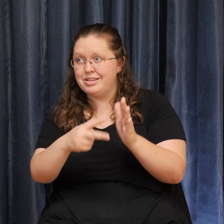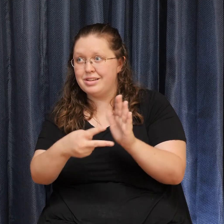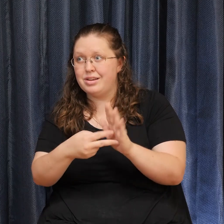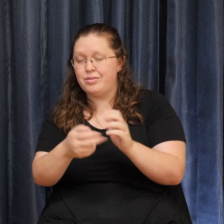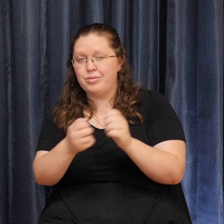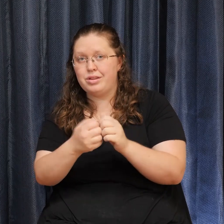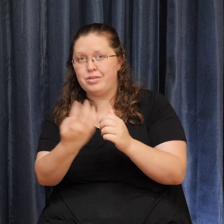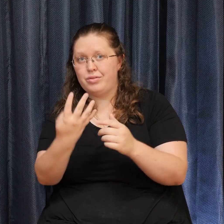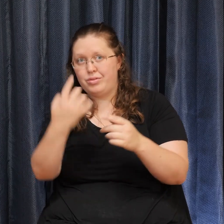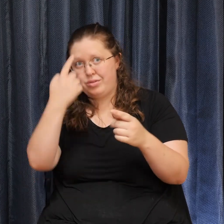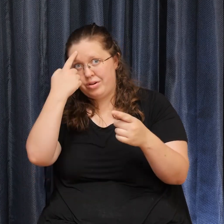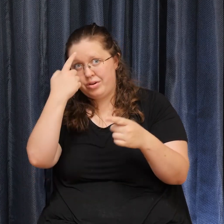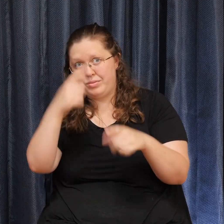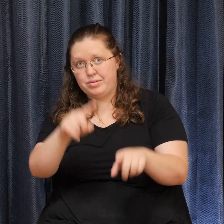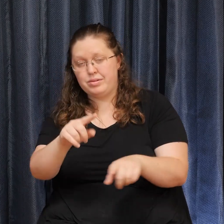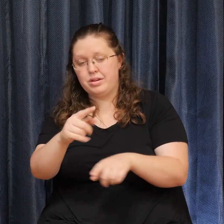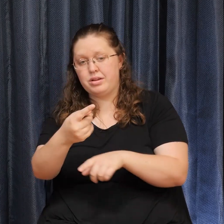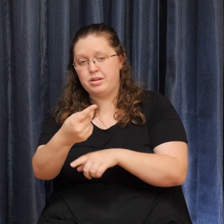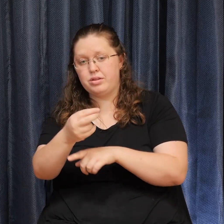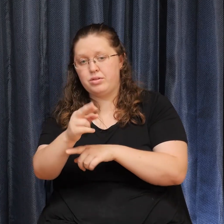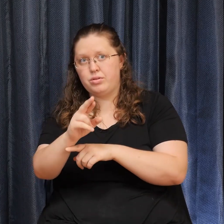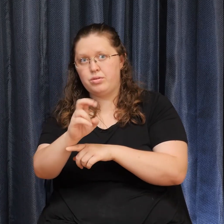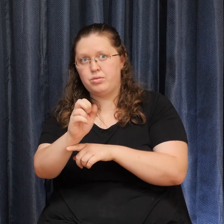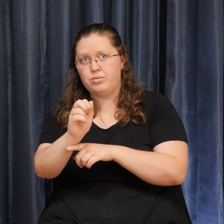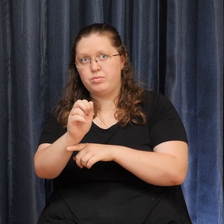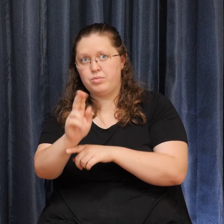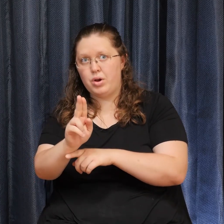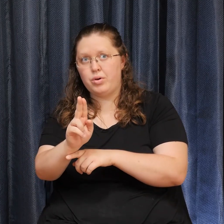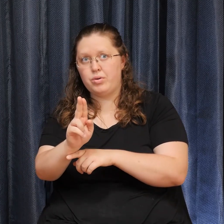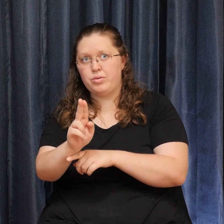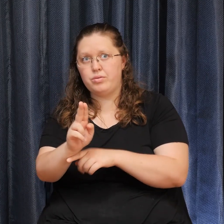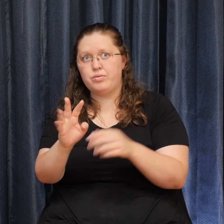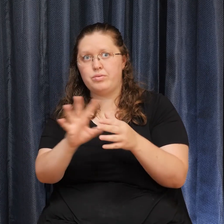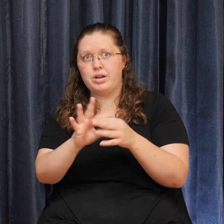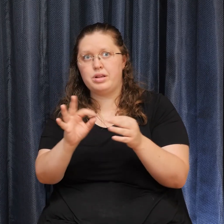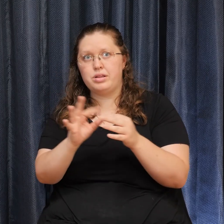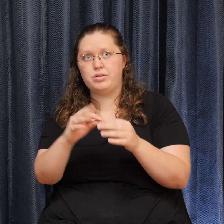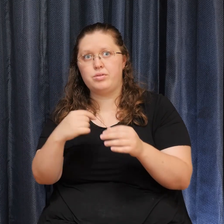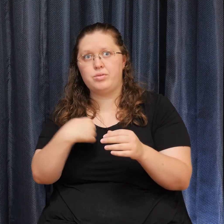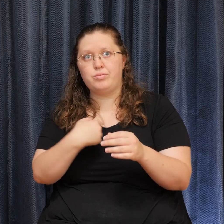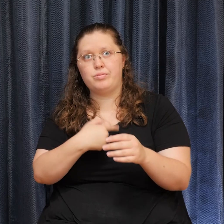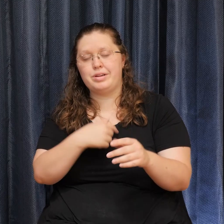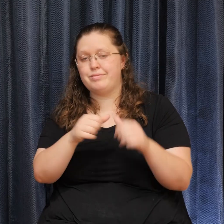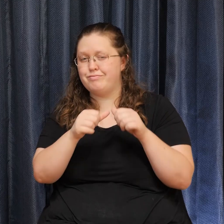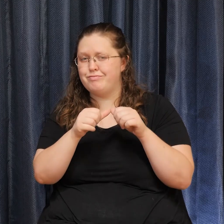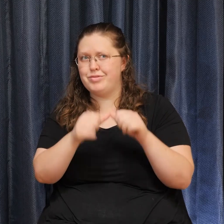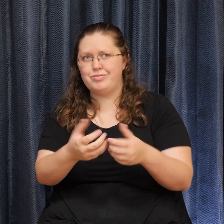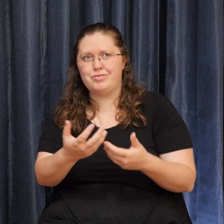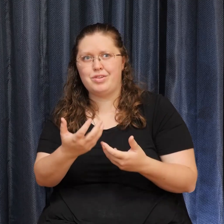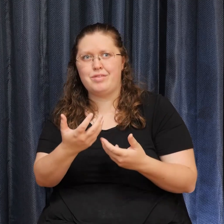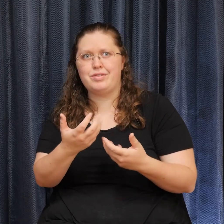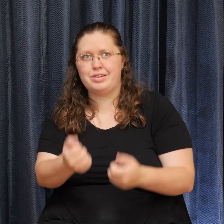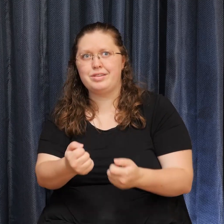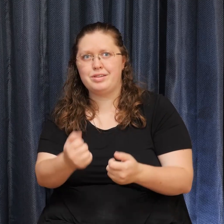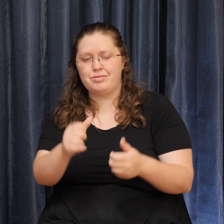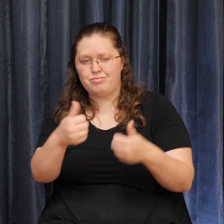Thoreau Advance confidently In the direction of our dreams Last week The first two